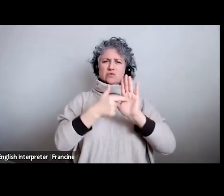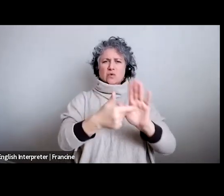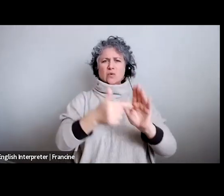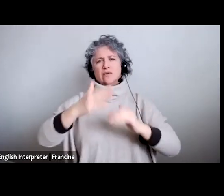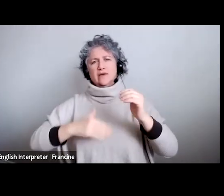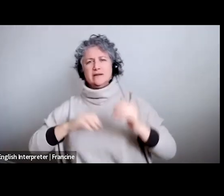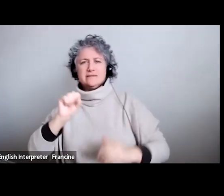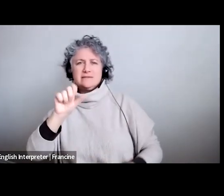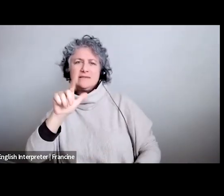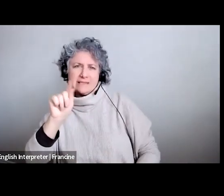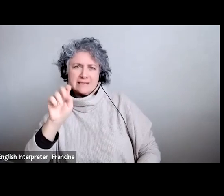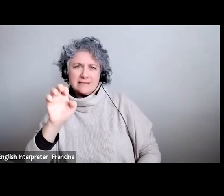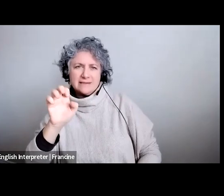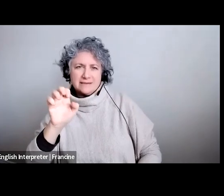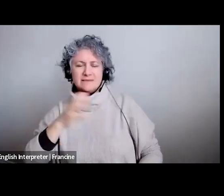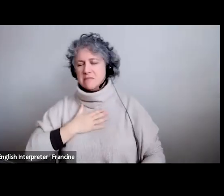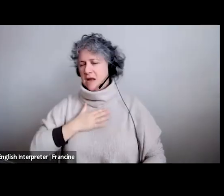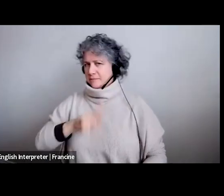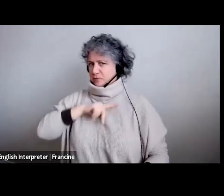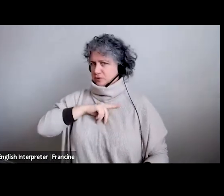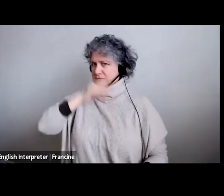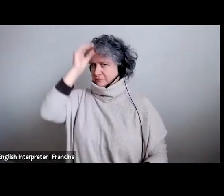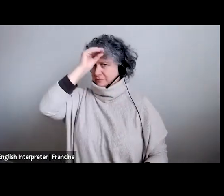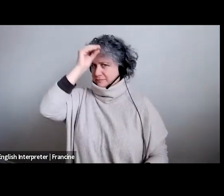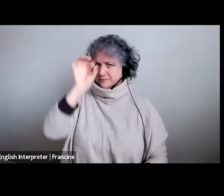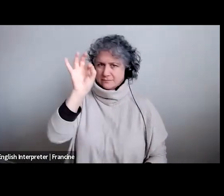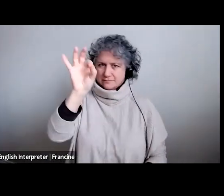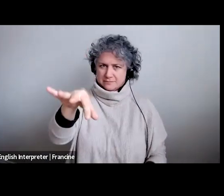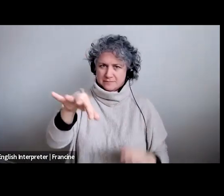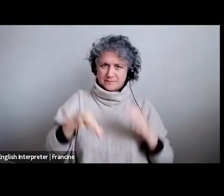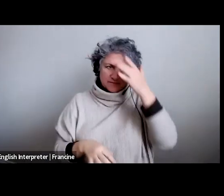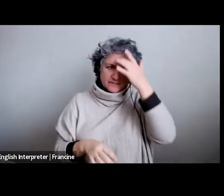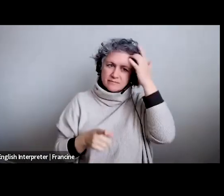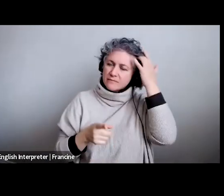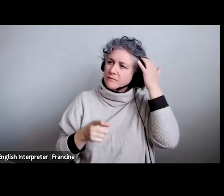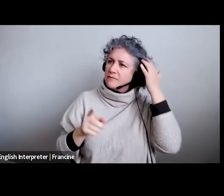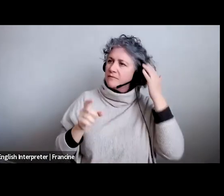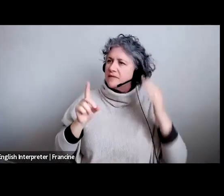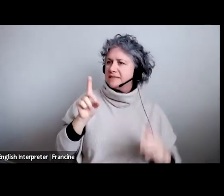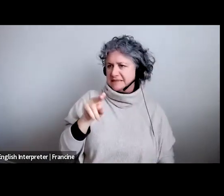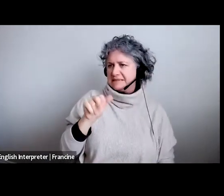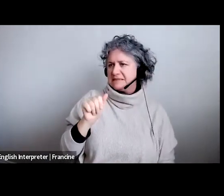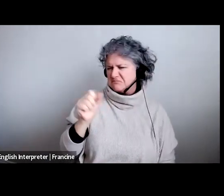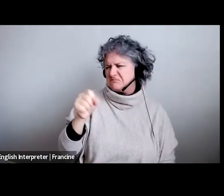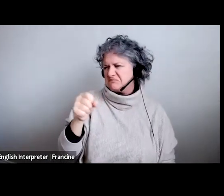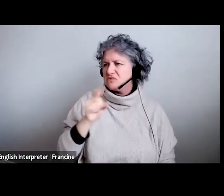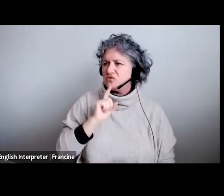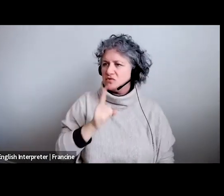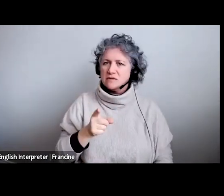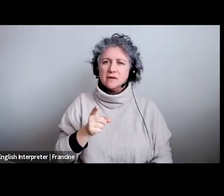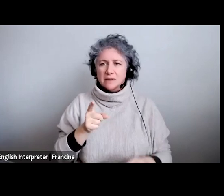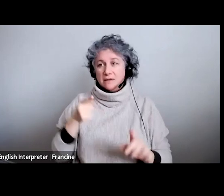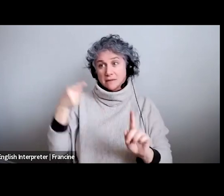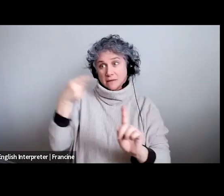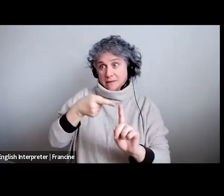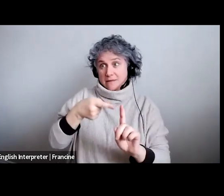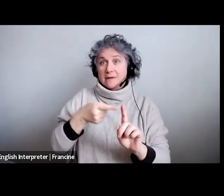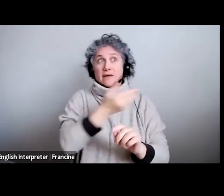um a couple that's personal that's personal sure i mean ultimately follow the instructions yes